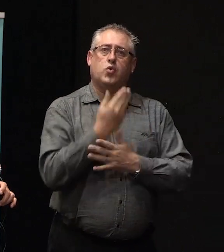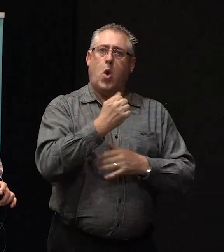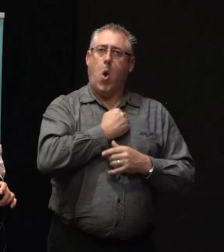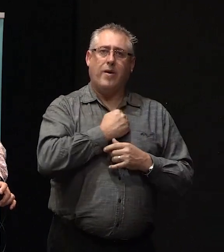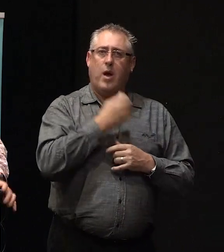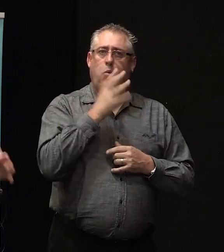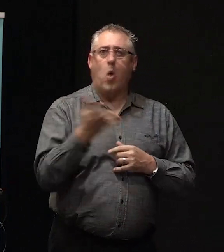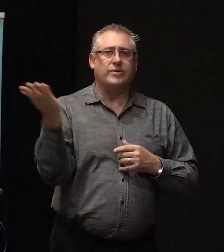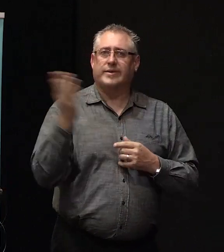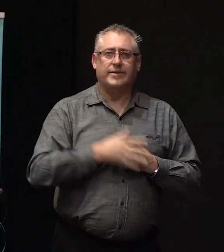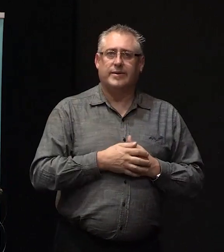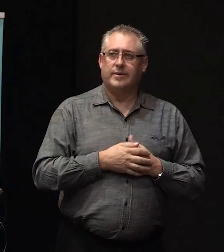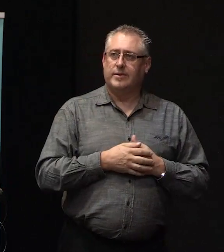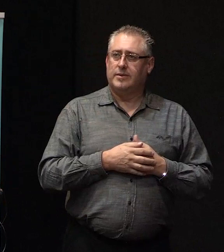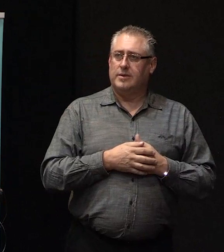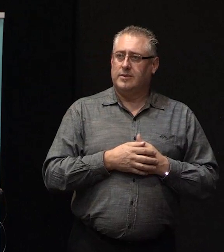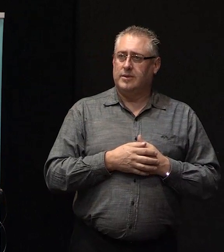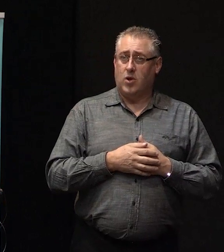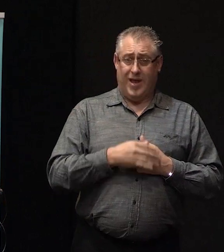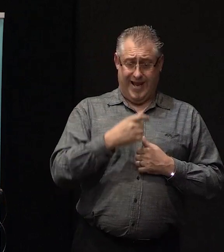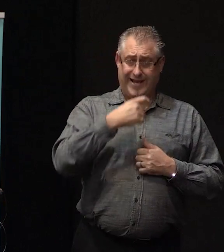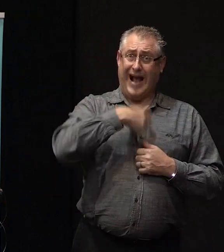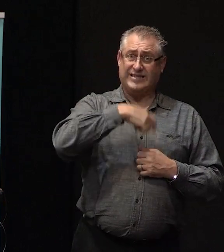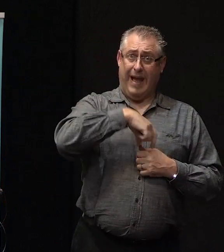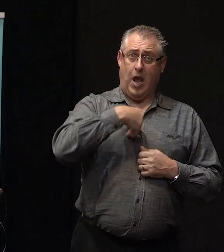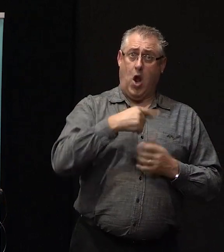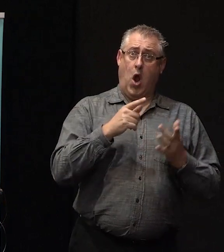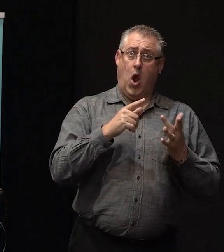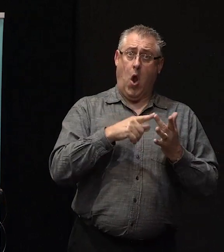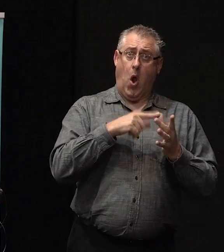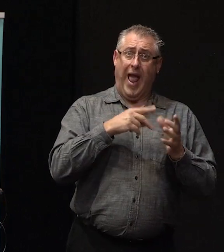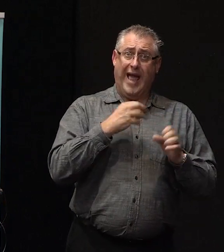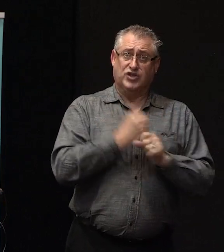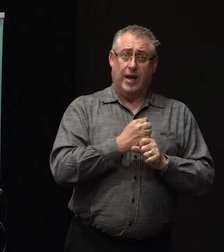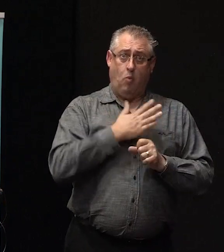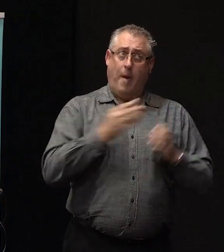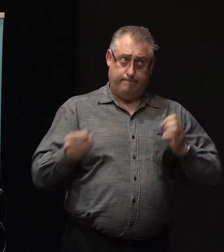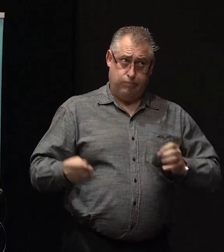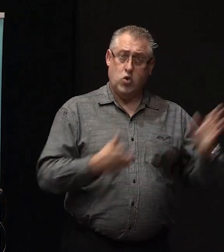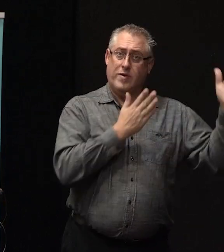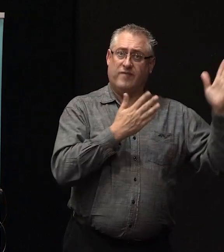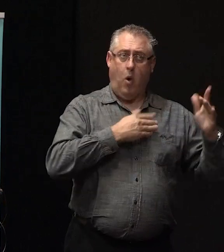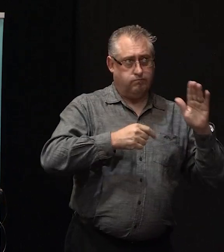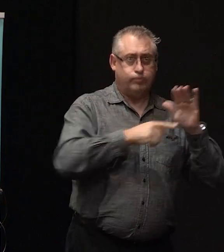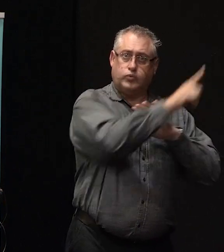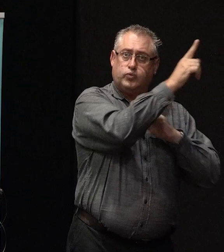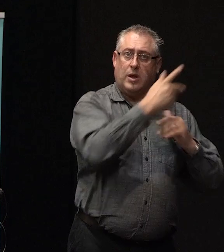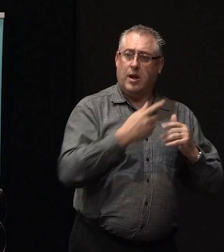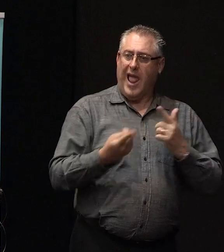help a customer of IAG's move on as they wish to, and the other party